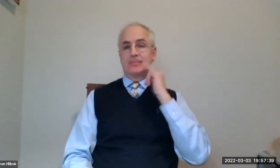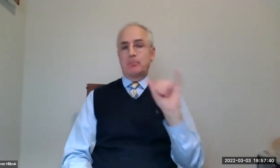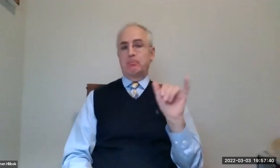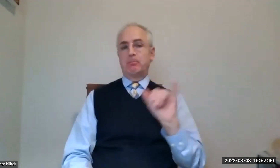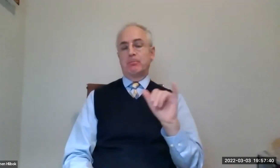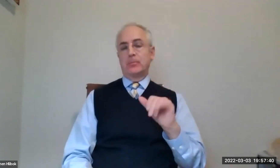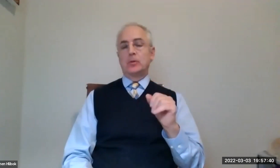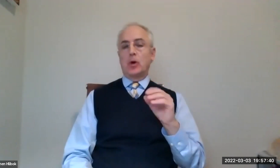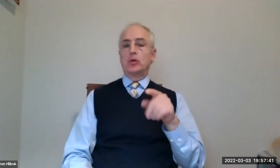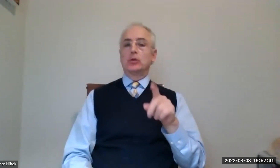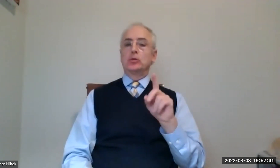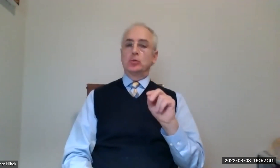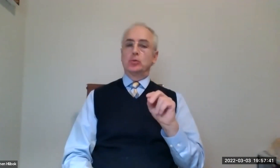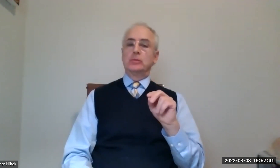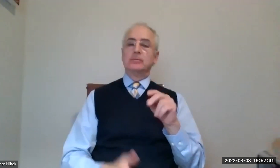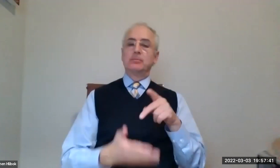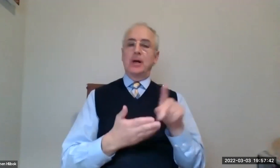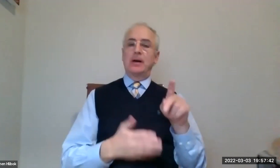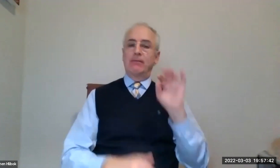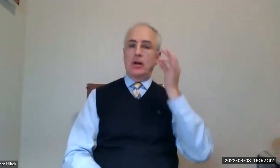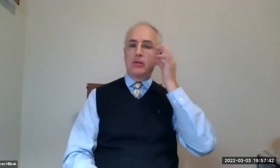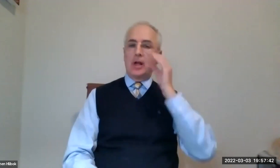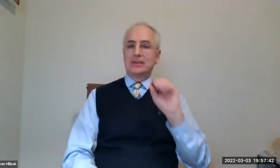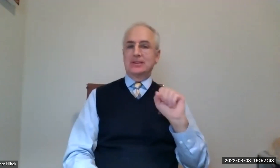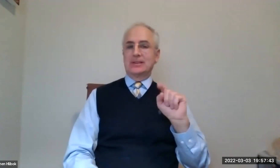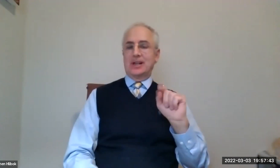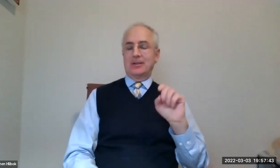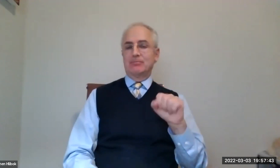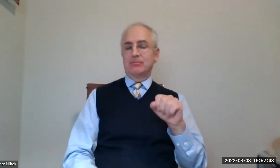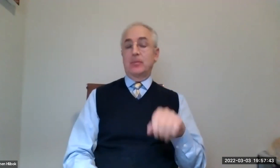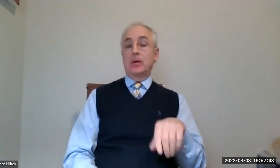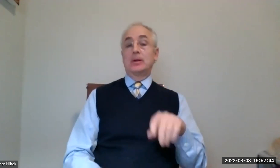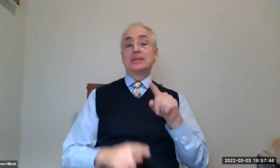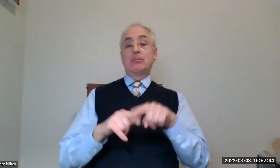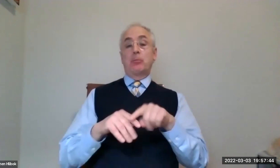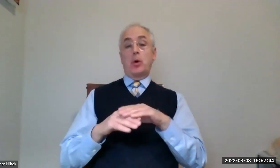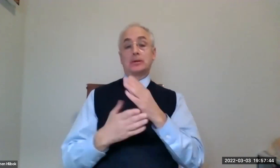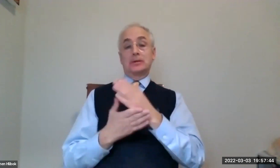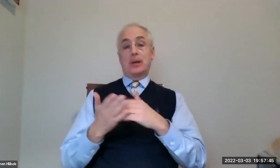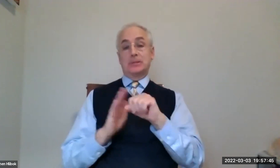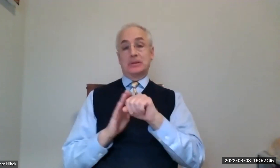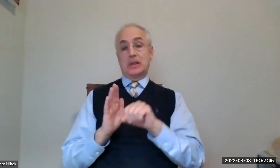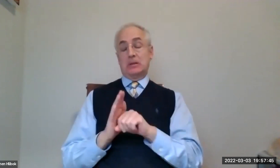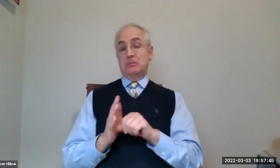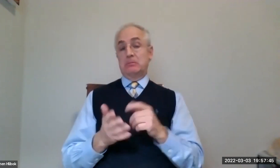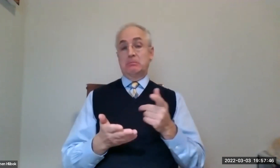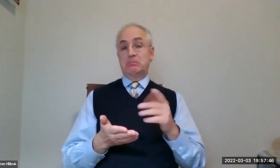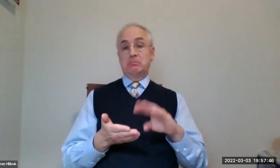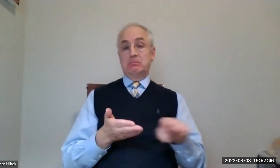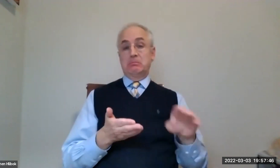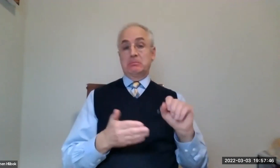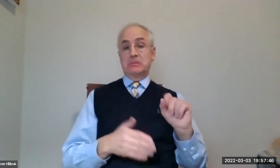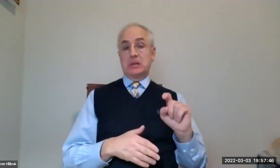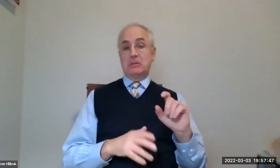pensions are like a paycheck, right? So you do pay federal. Some states